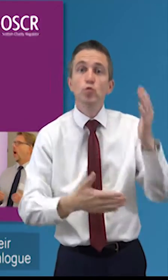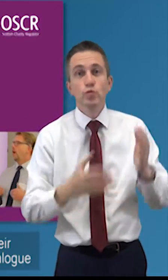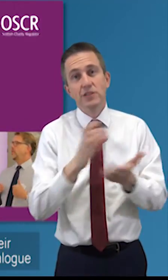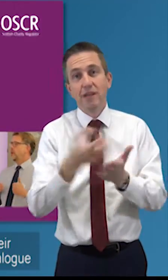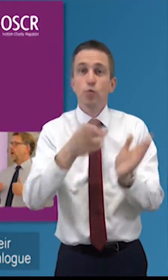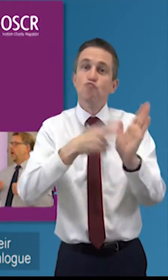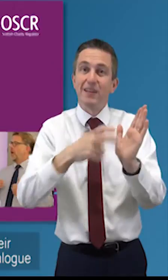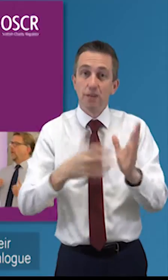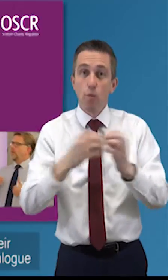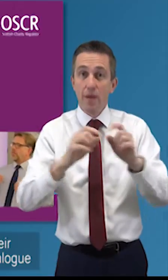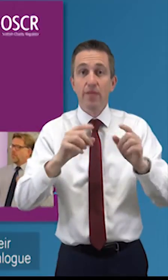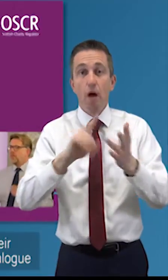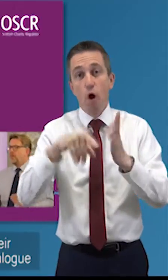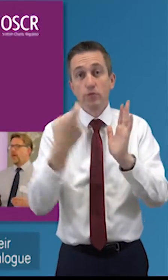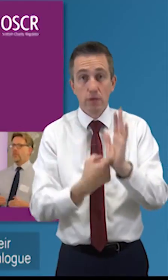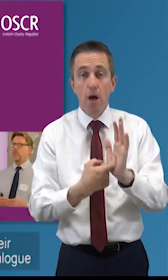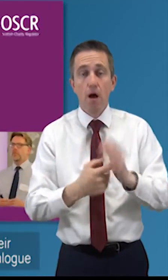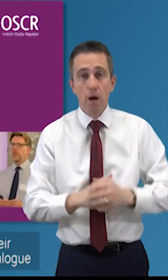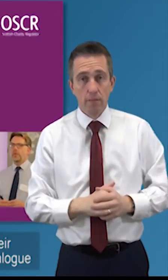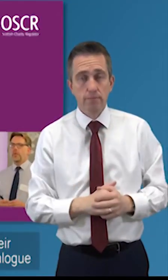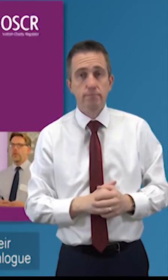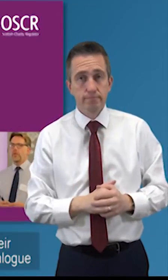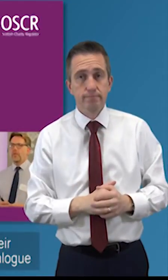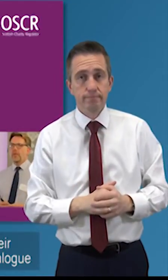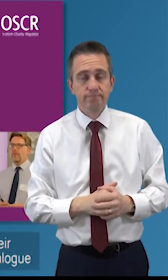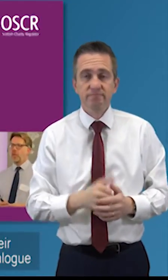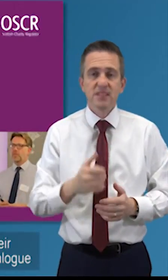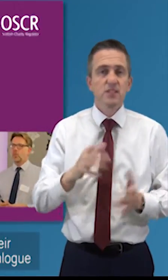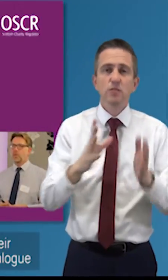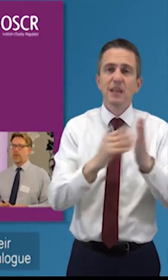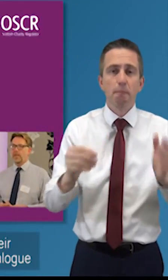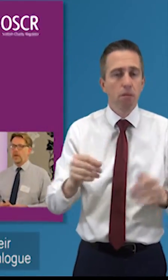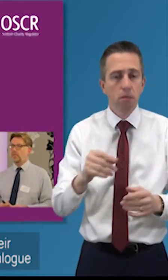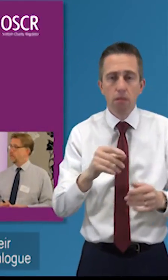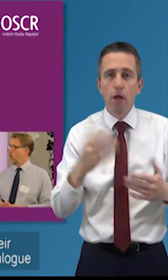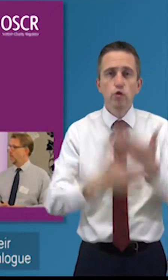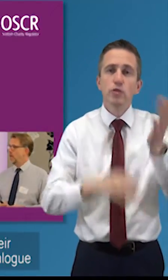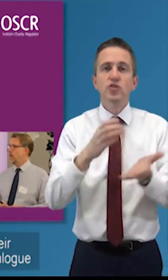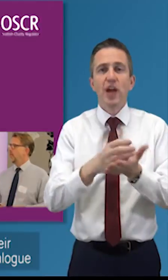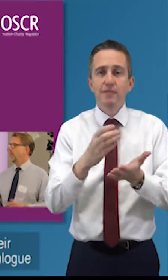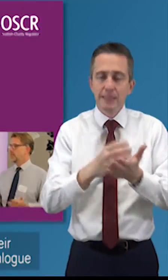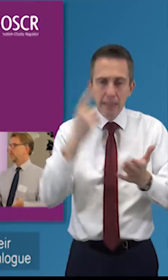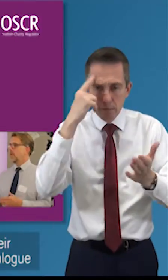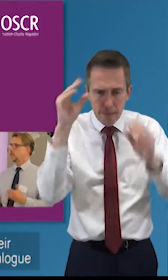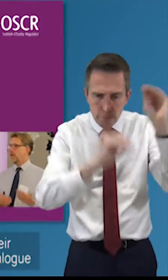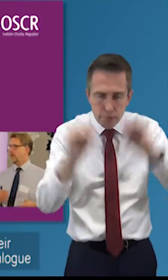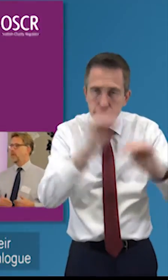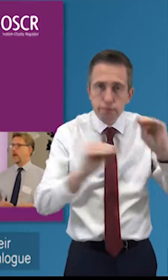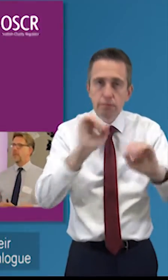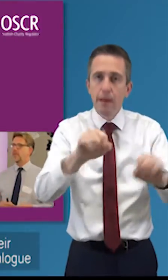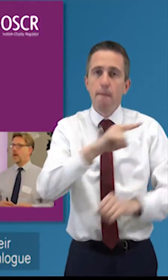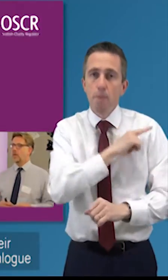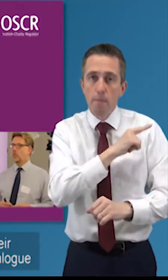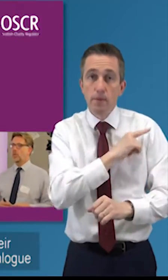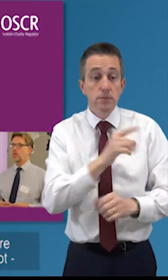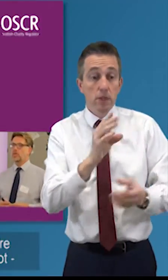and they have a reasonable you know that they've just thought about their purposes hopefully they sometimes we have